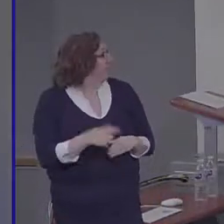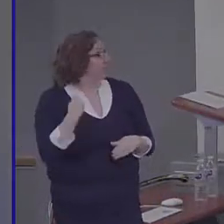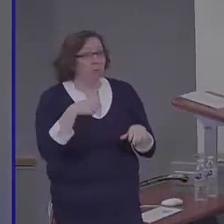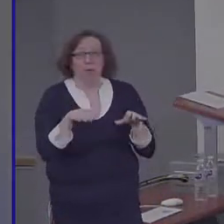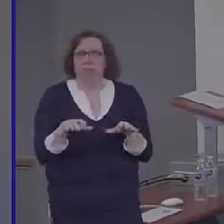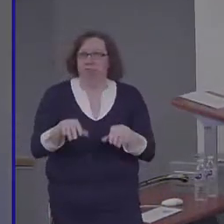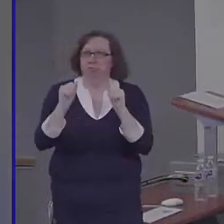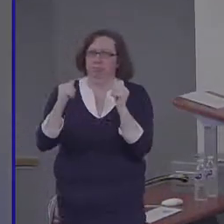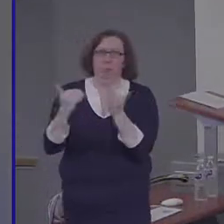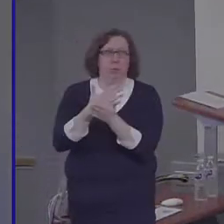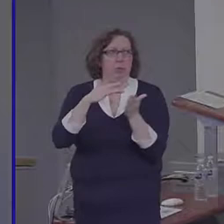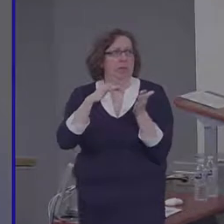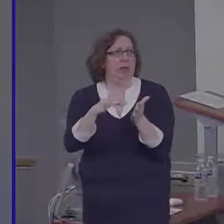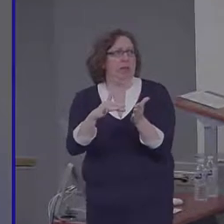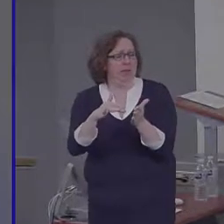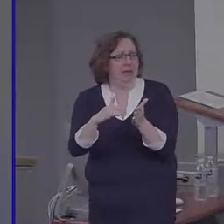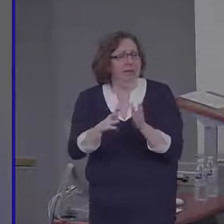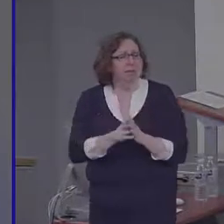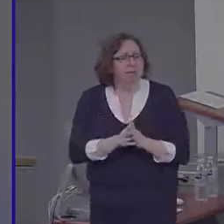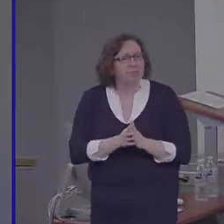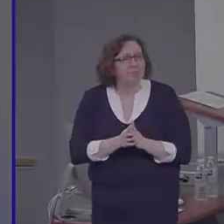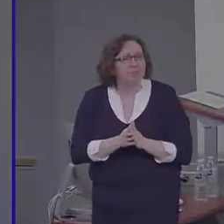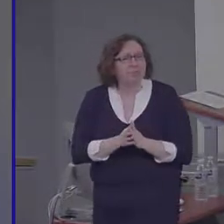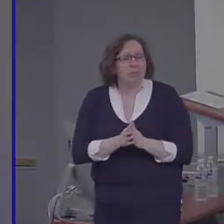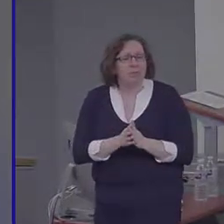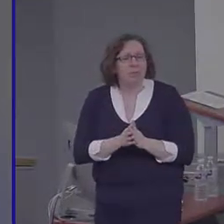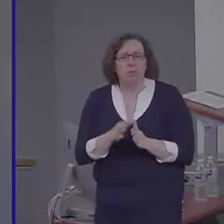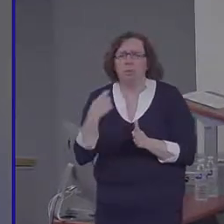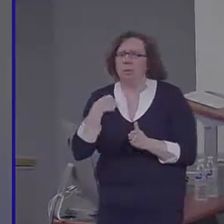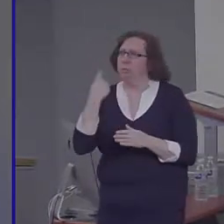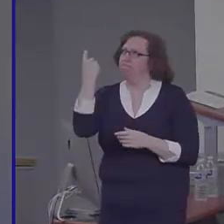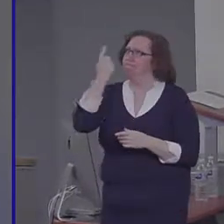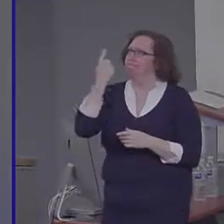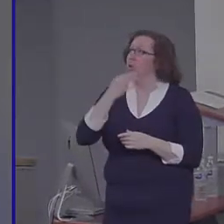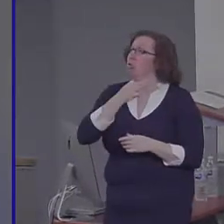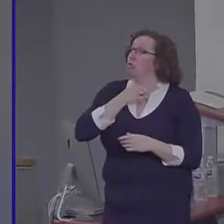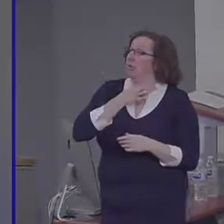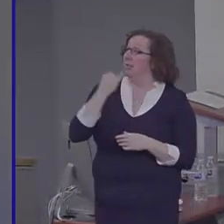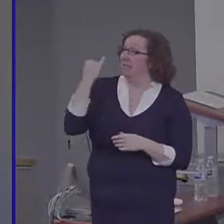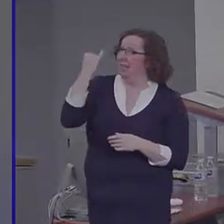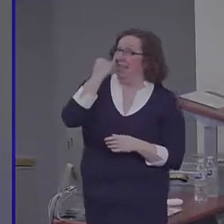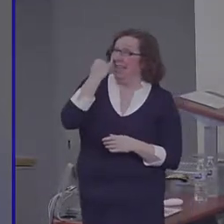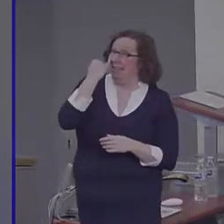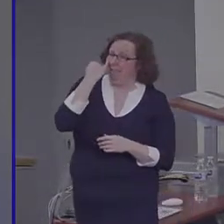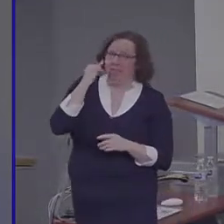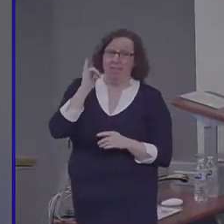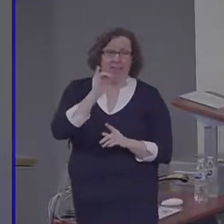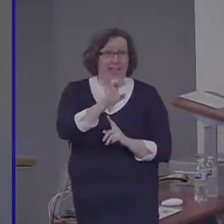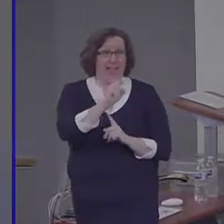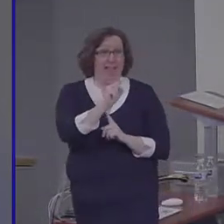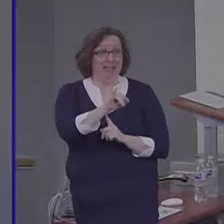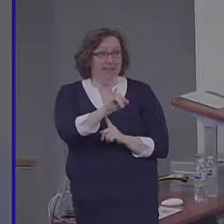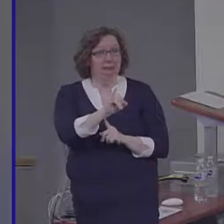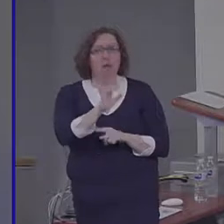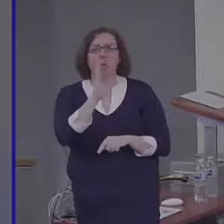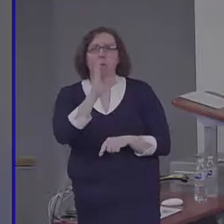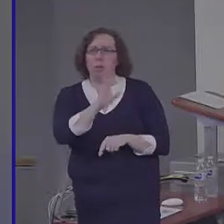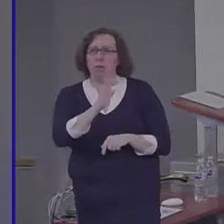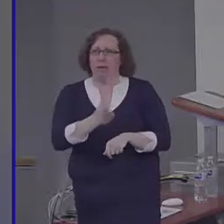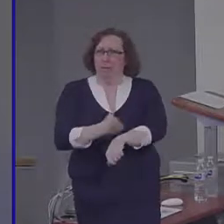We asked the question of whether the induction would selectively enhance performance on the alternate uses task compared